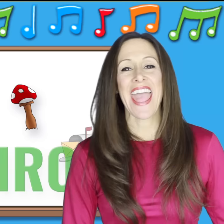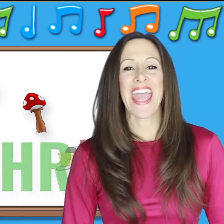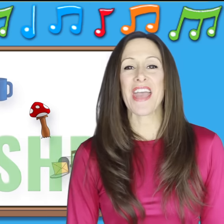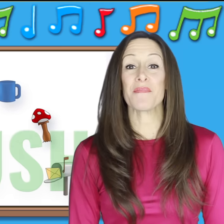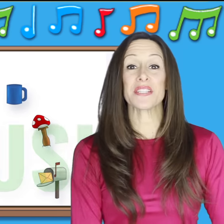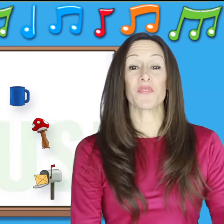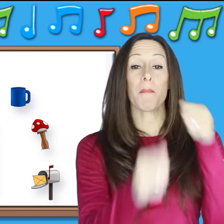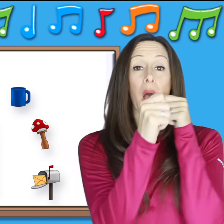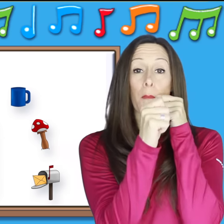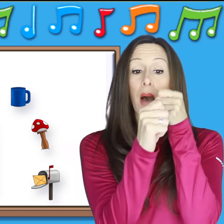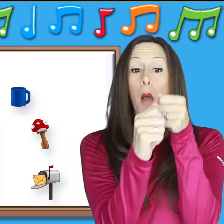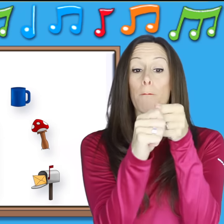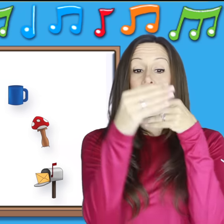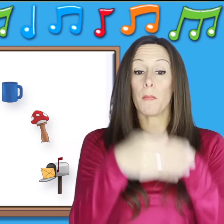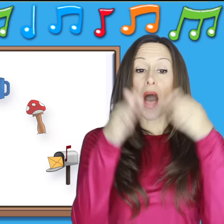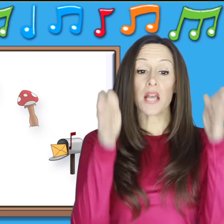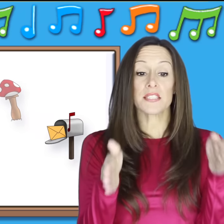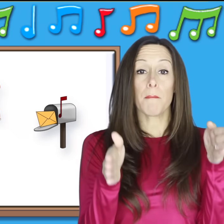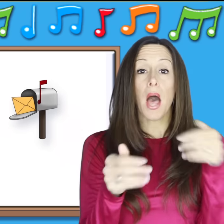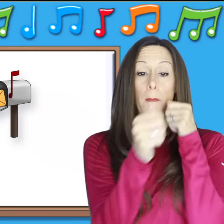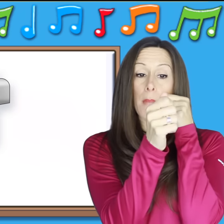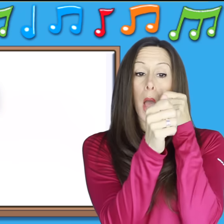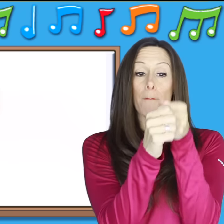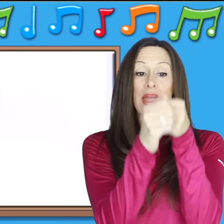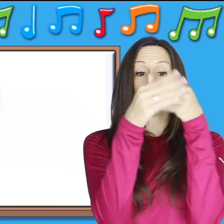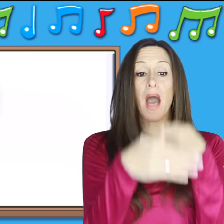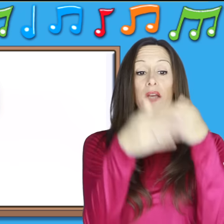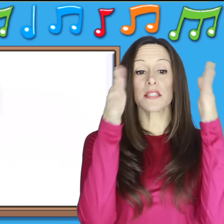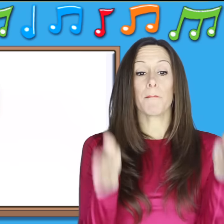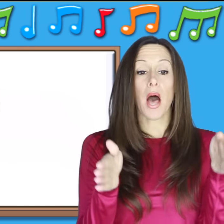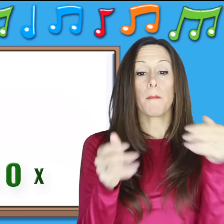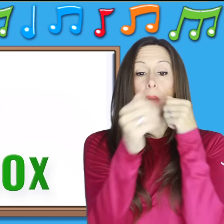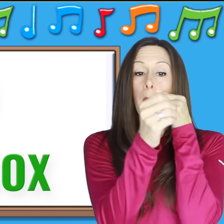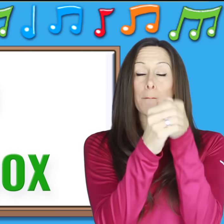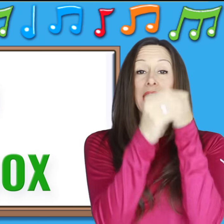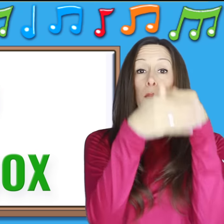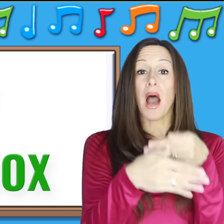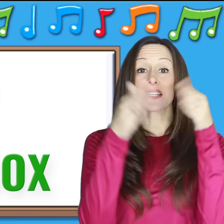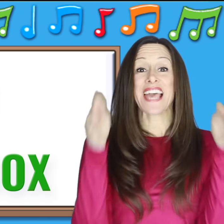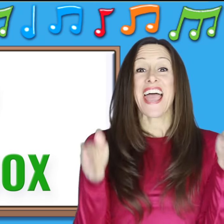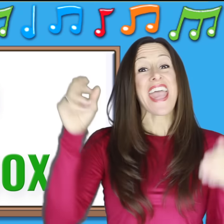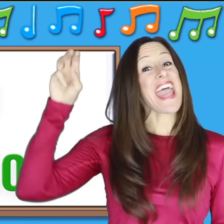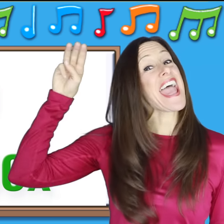is for m-m-mailbox, m-m-mailbox, m-m-mailbox M